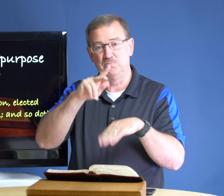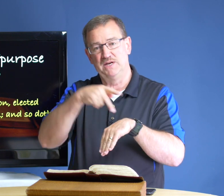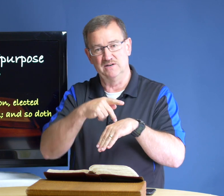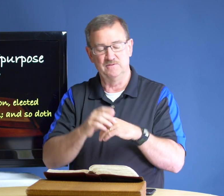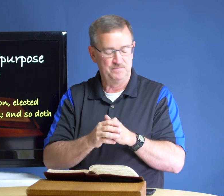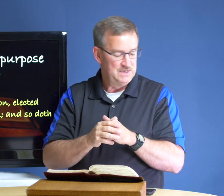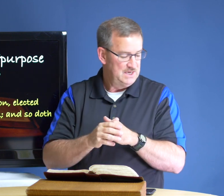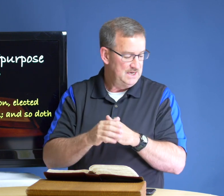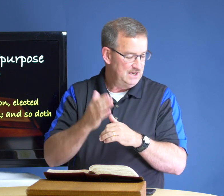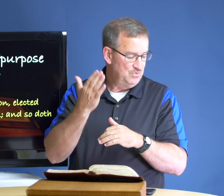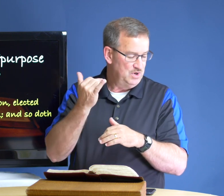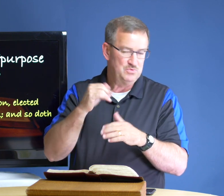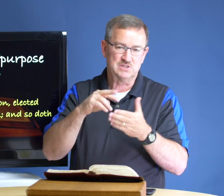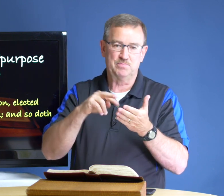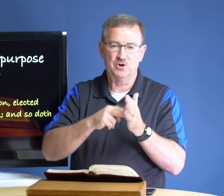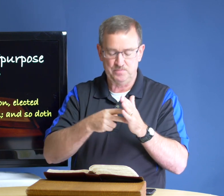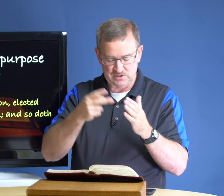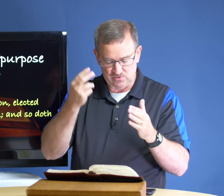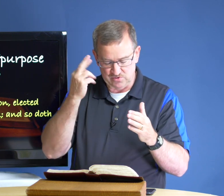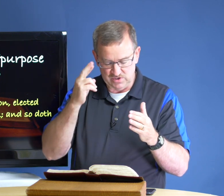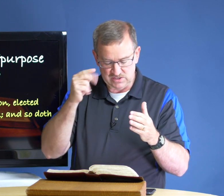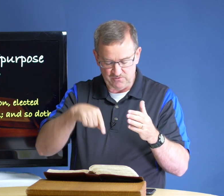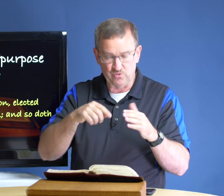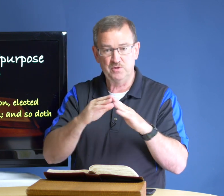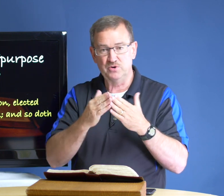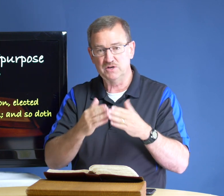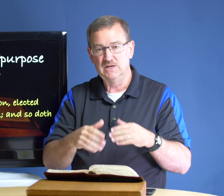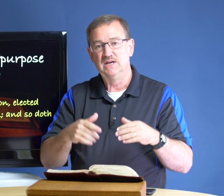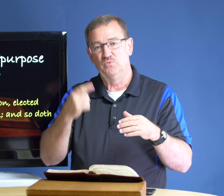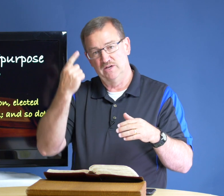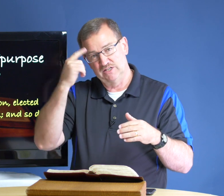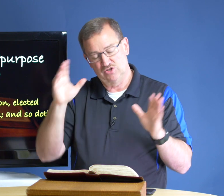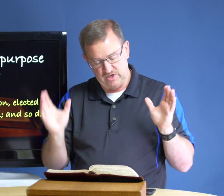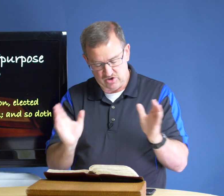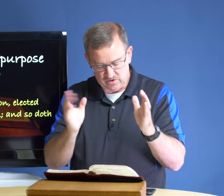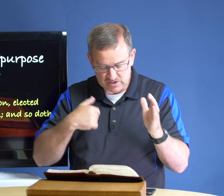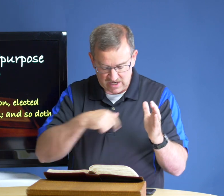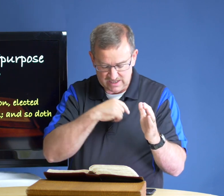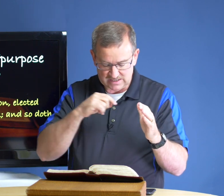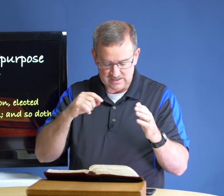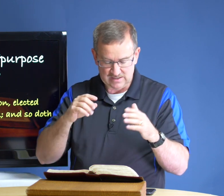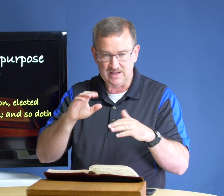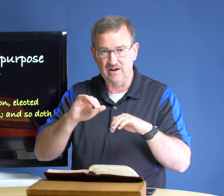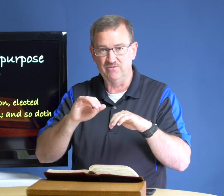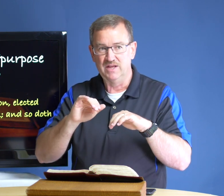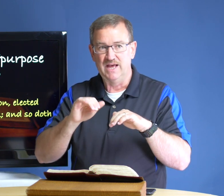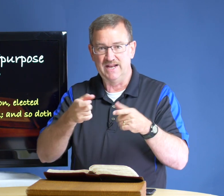peter uh what was the purpose or the reason for the book well it's to encourage us of and